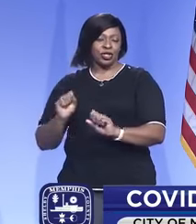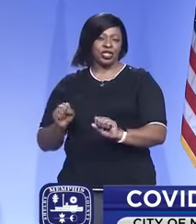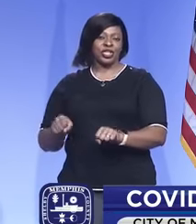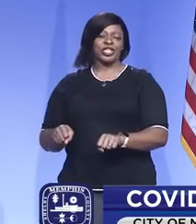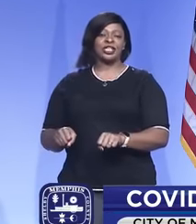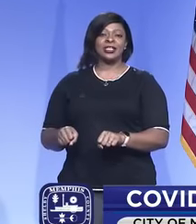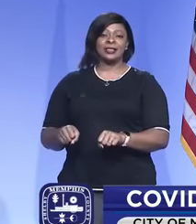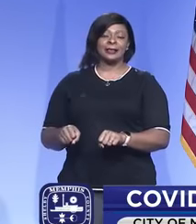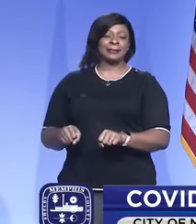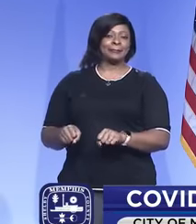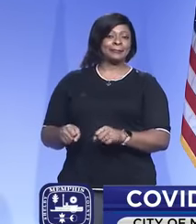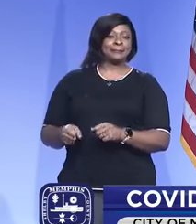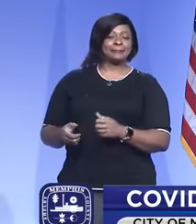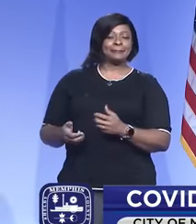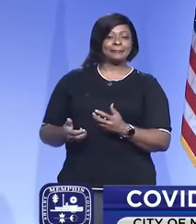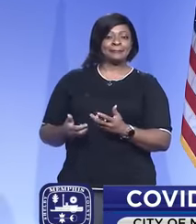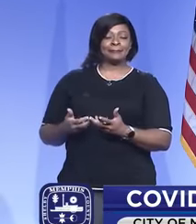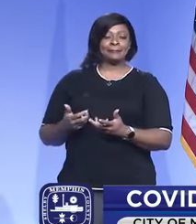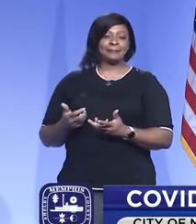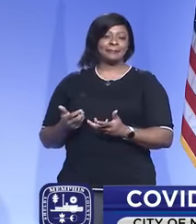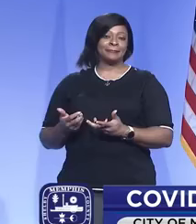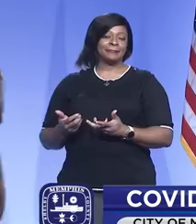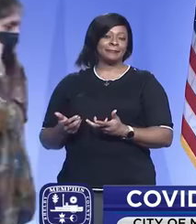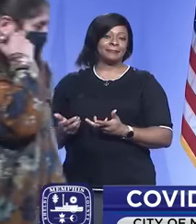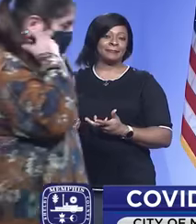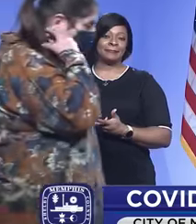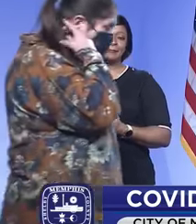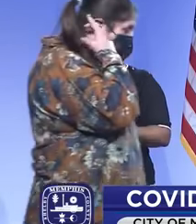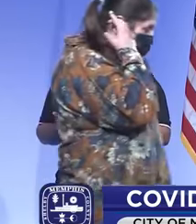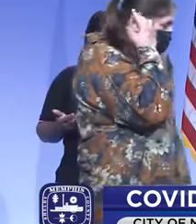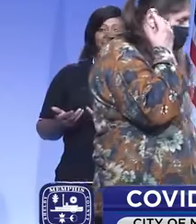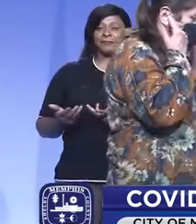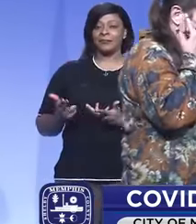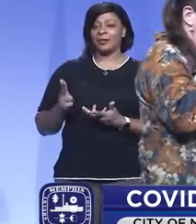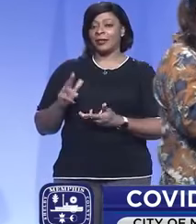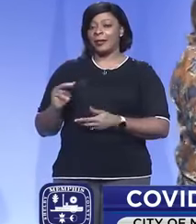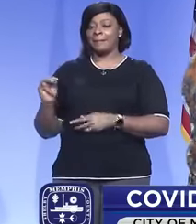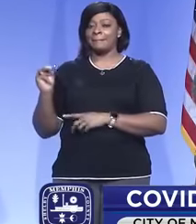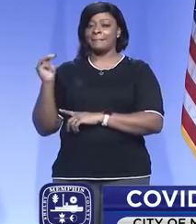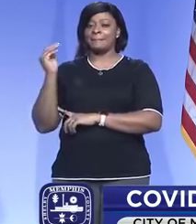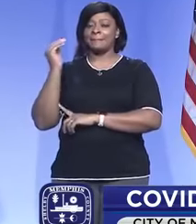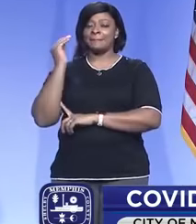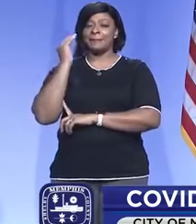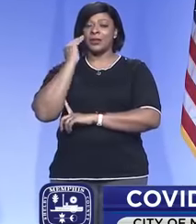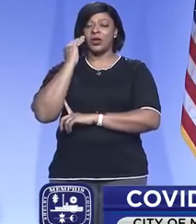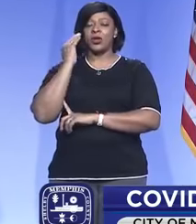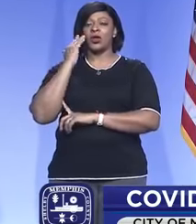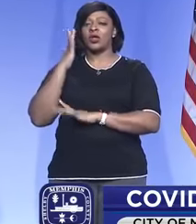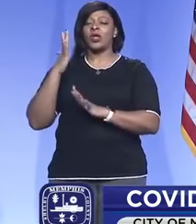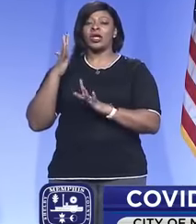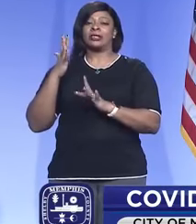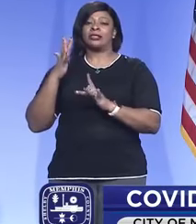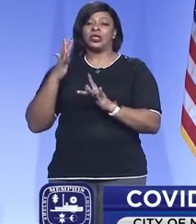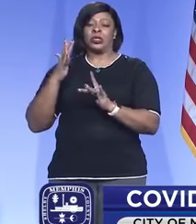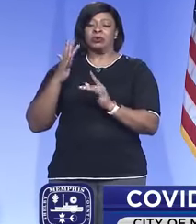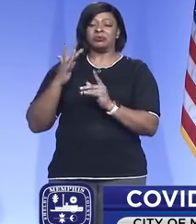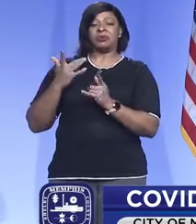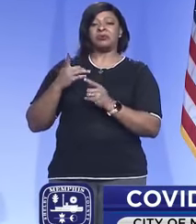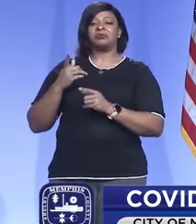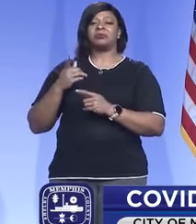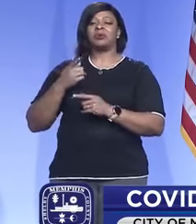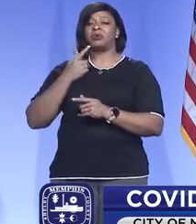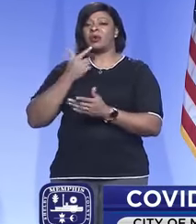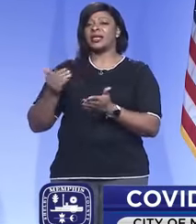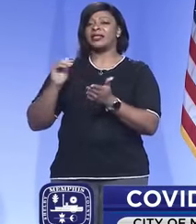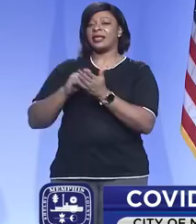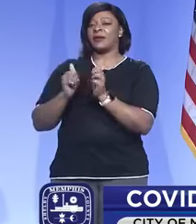you know, kind of reconcile for me what you've just been talking about with